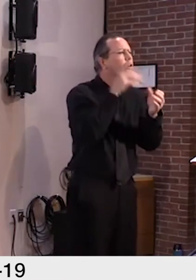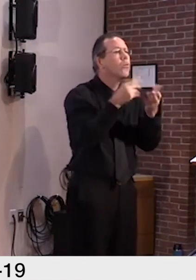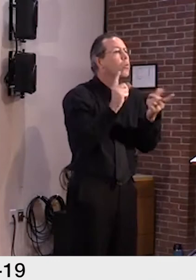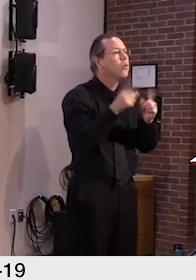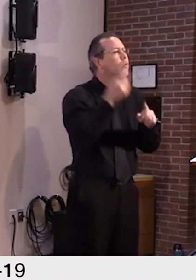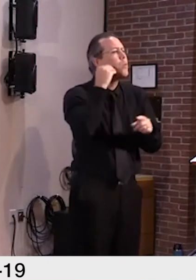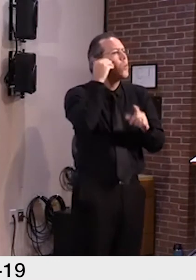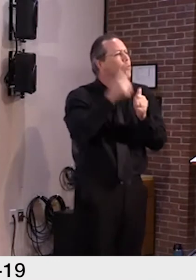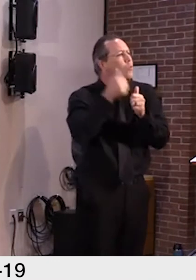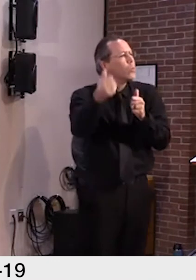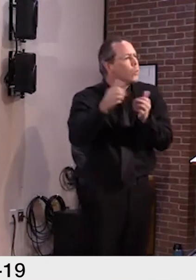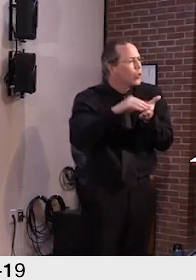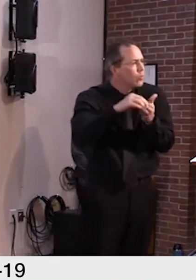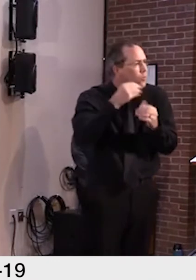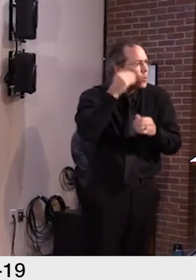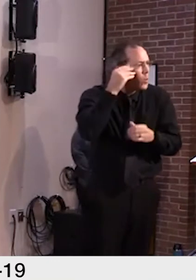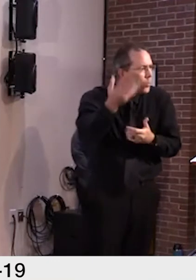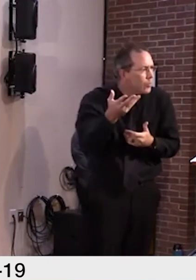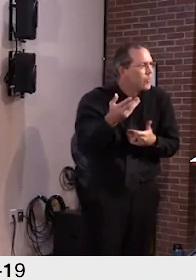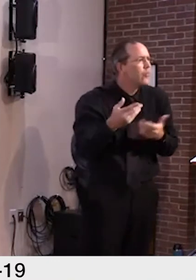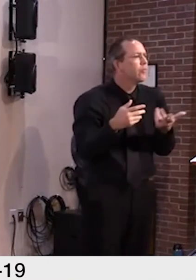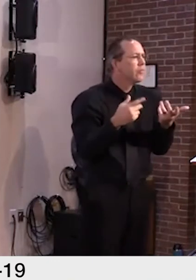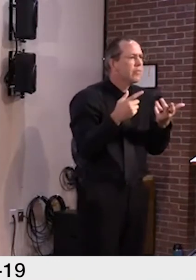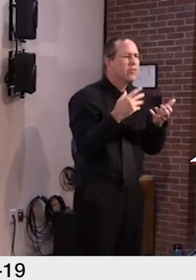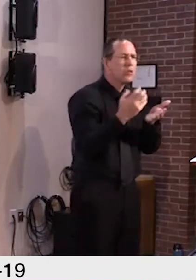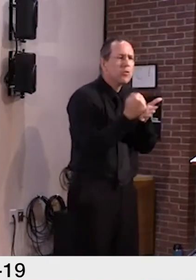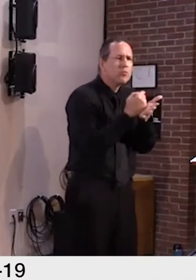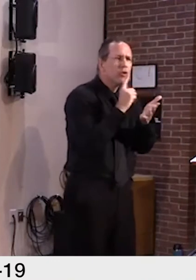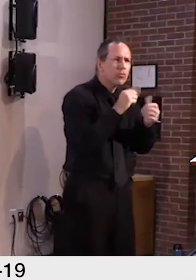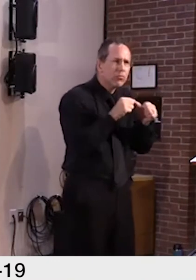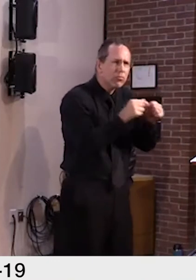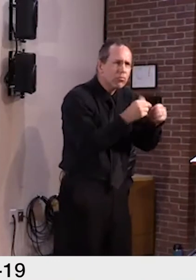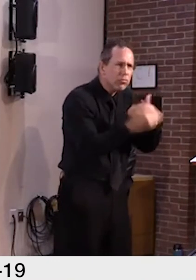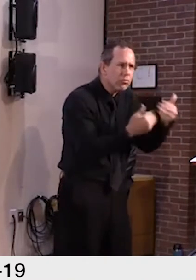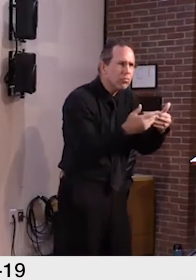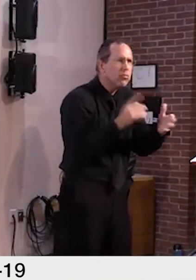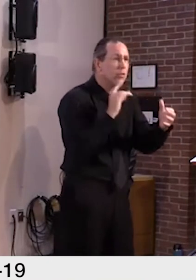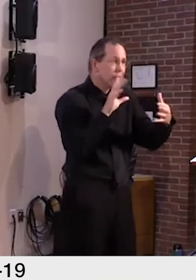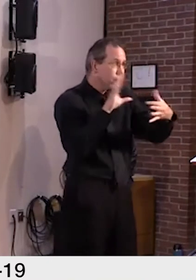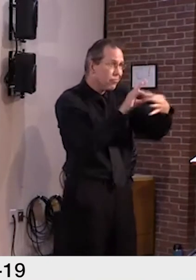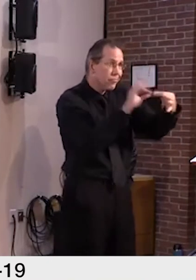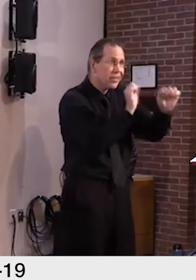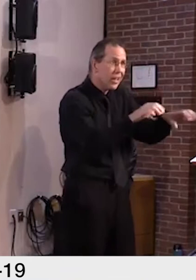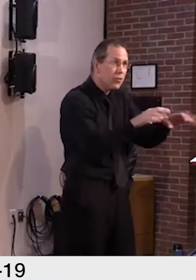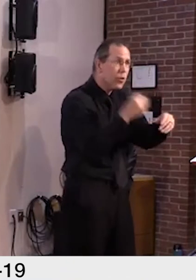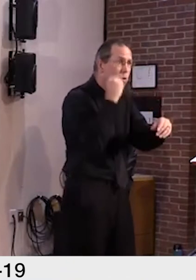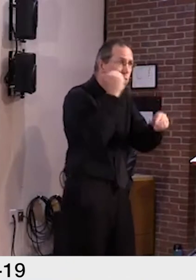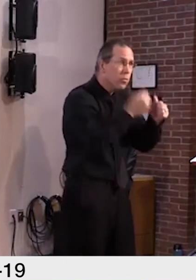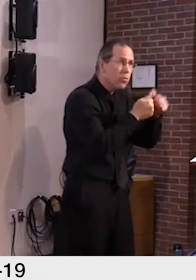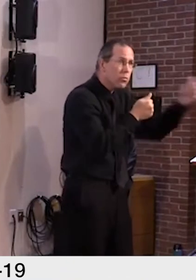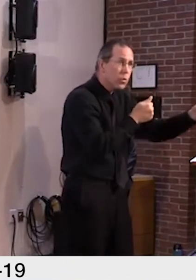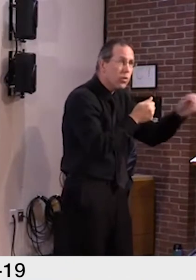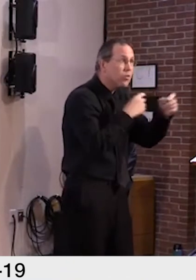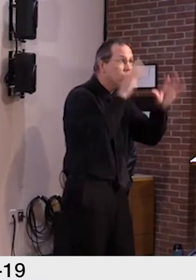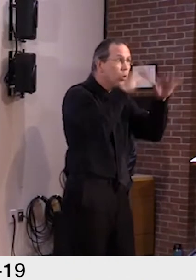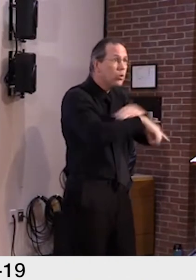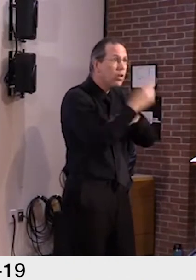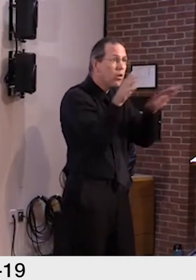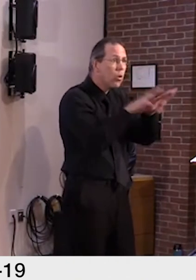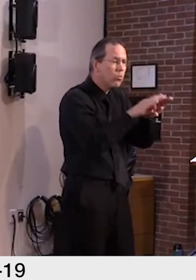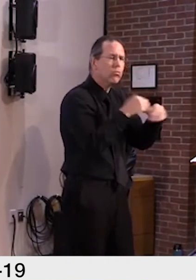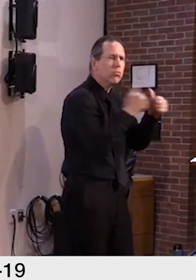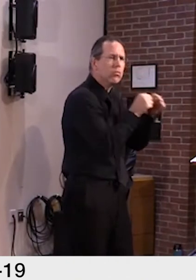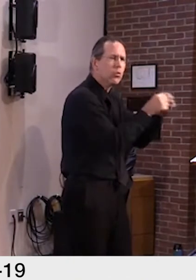Lastly, we have started conversations with our various stakeholder groups to plan for the rest of the school year. So much of the work to take has been